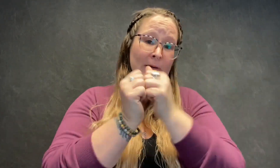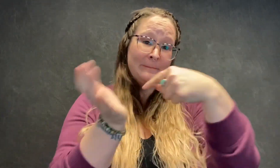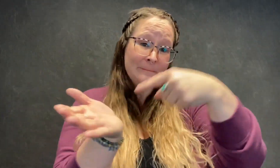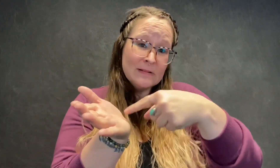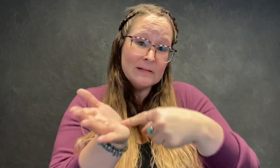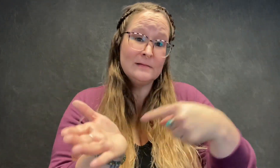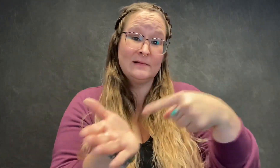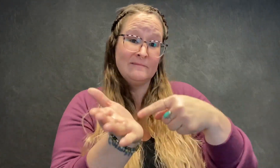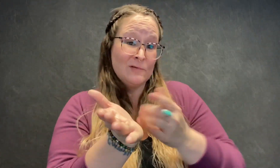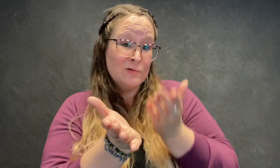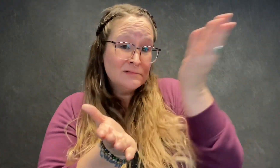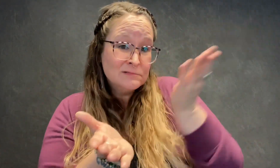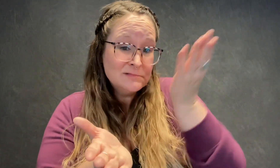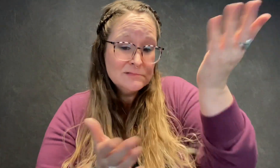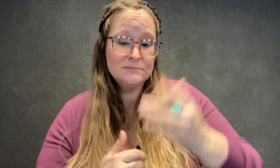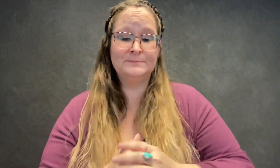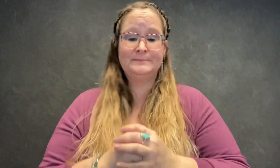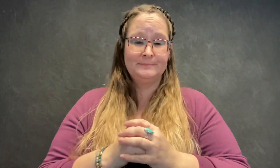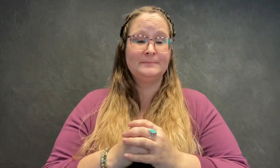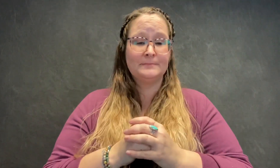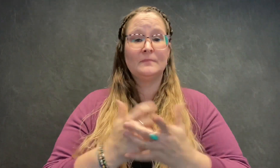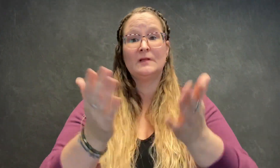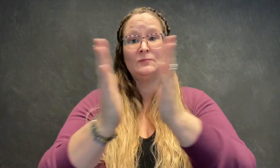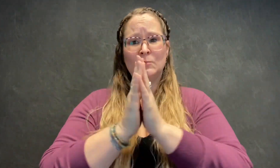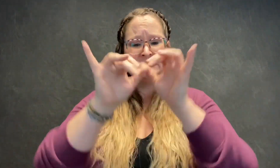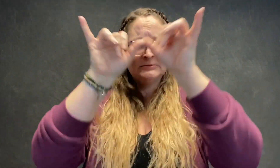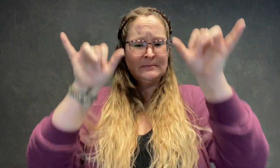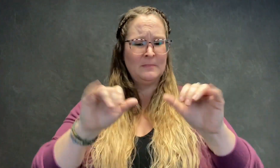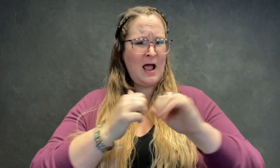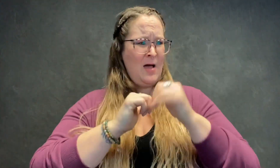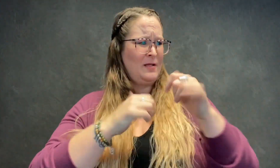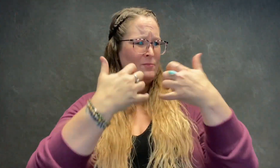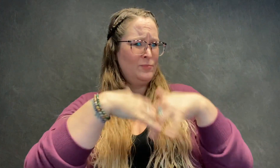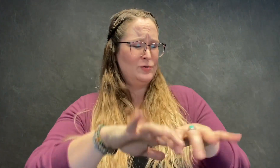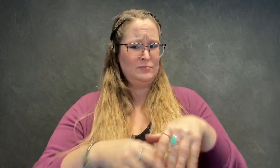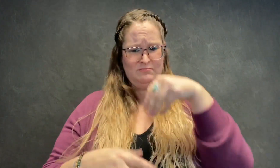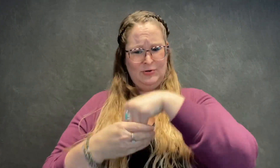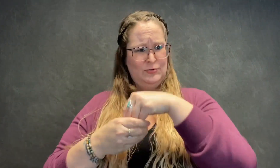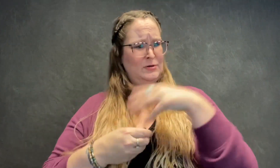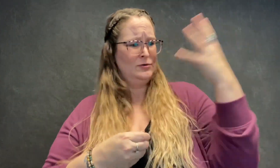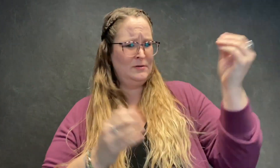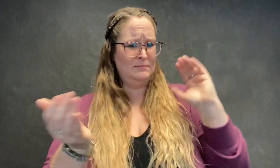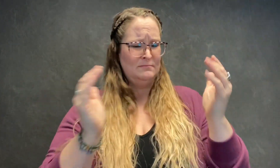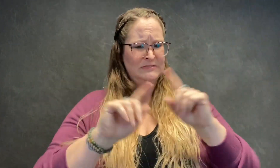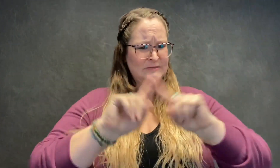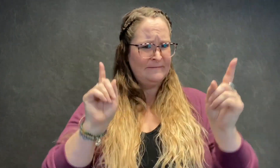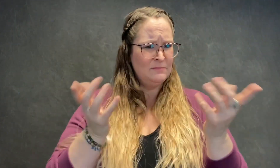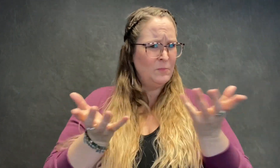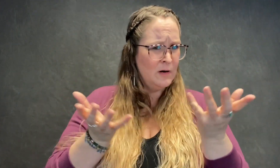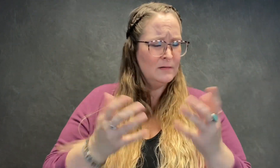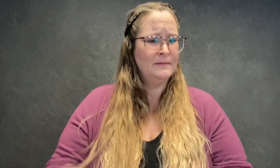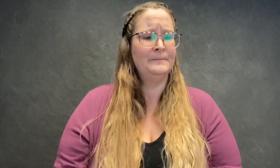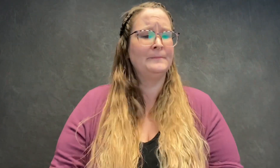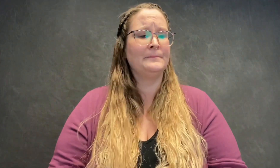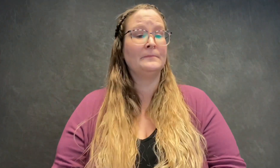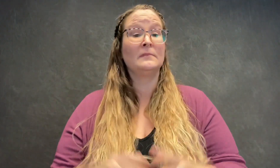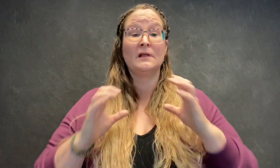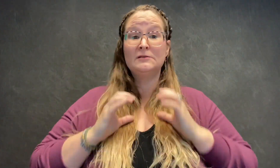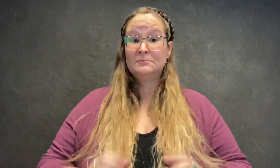billing invoicing, understanding the workings of the internal and external requesting systems as well. Customer service